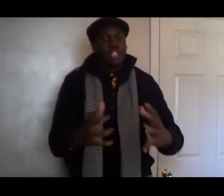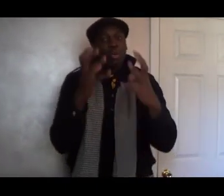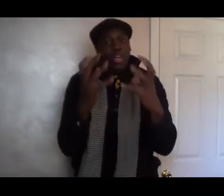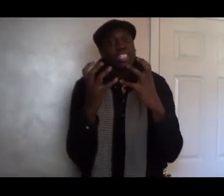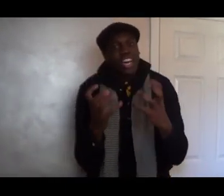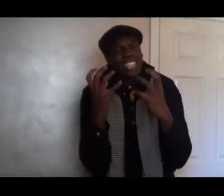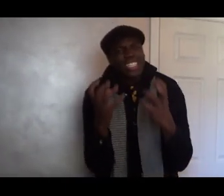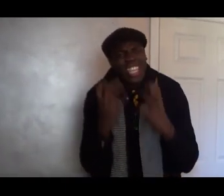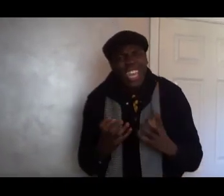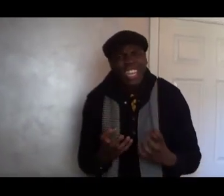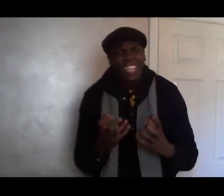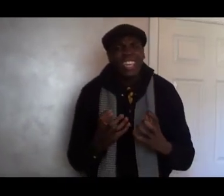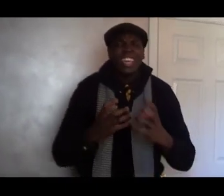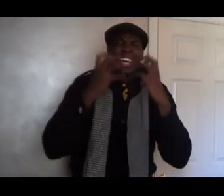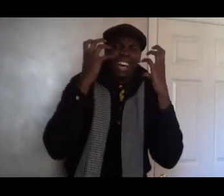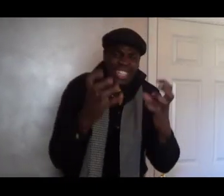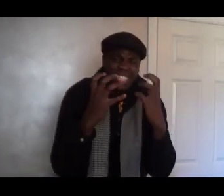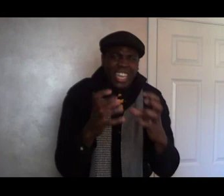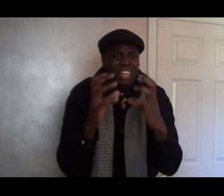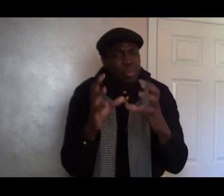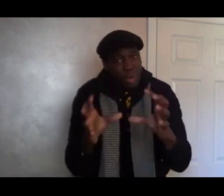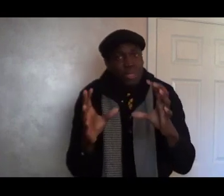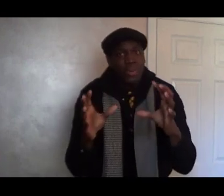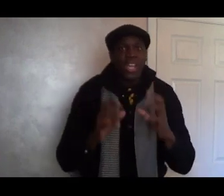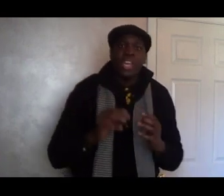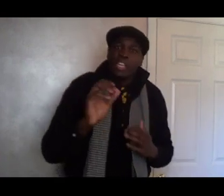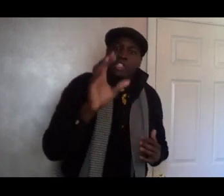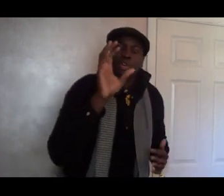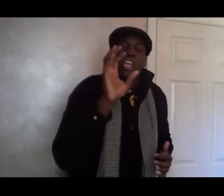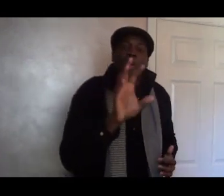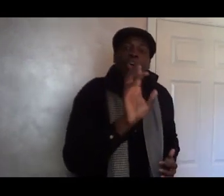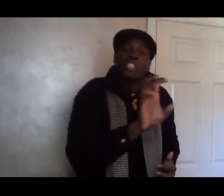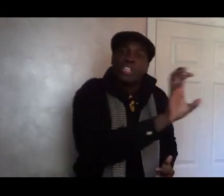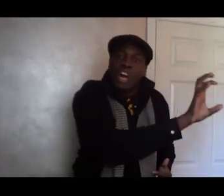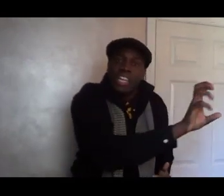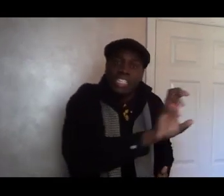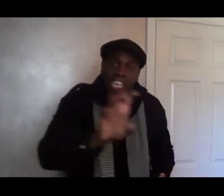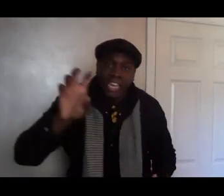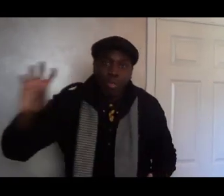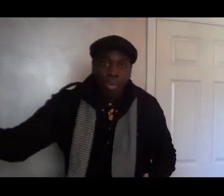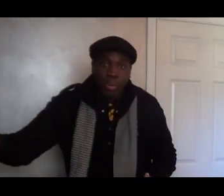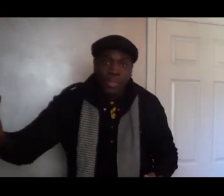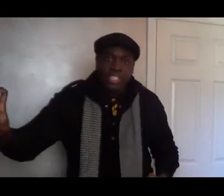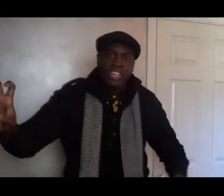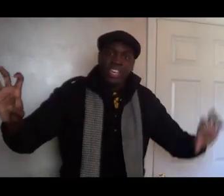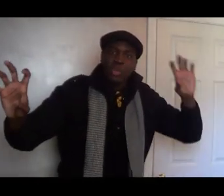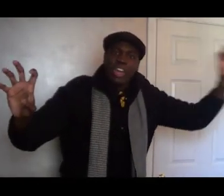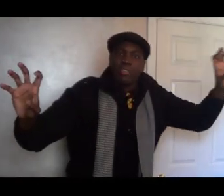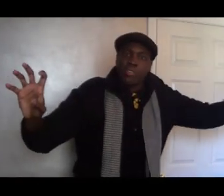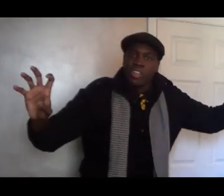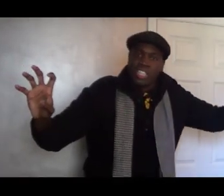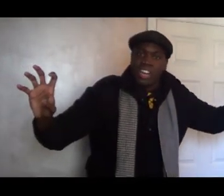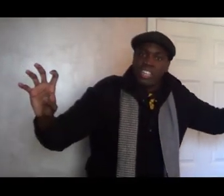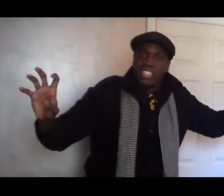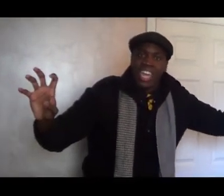So what is understanding? Understanding the purpose, right? So in order to understand the purpose, you have to first understand.